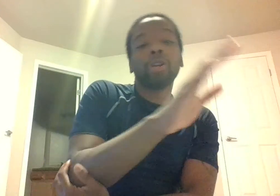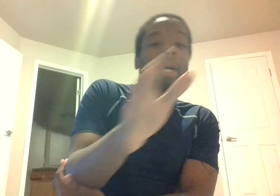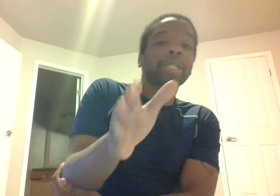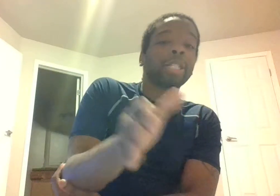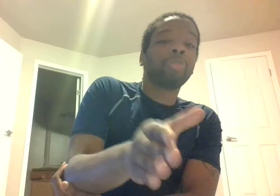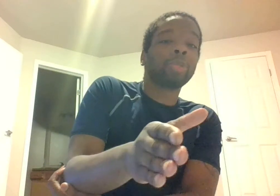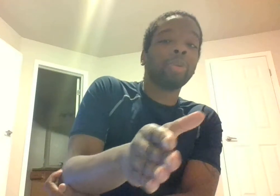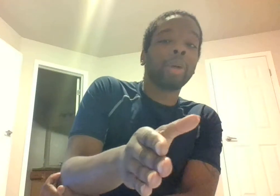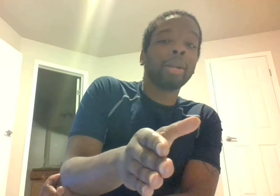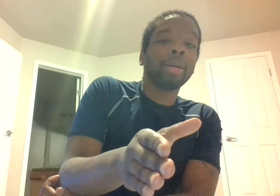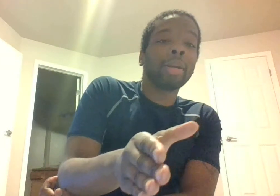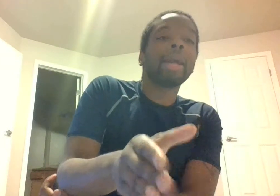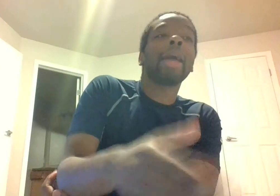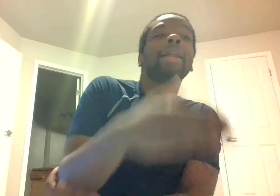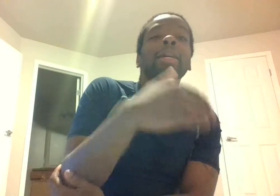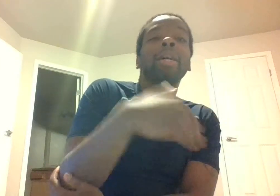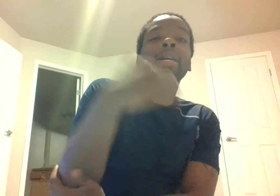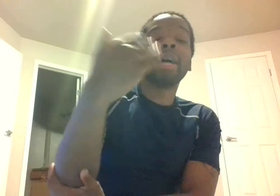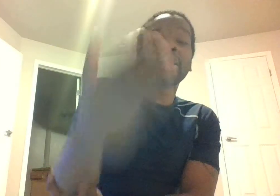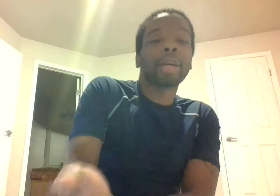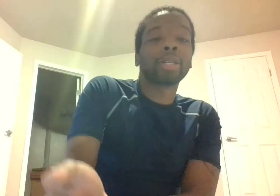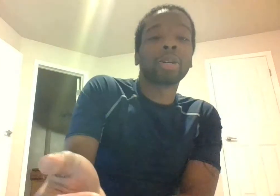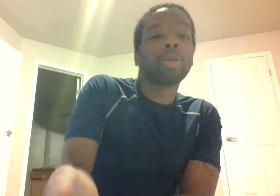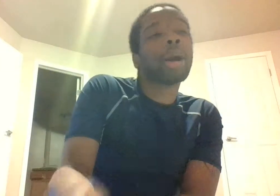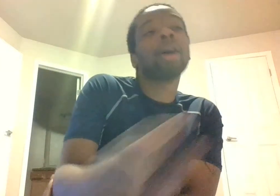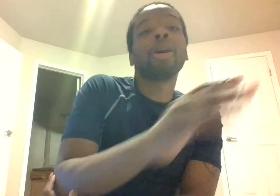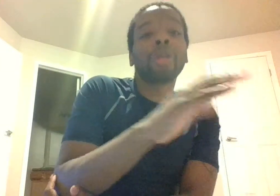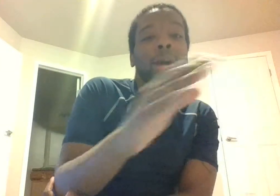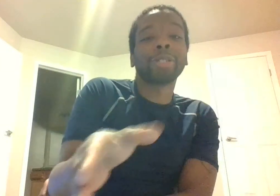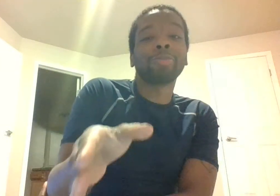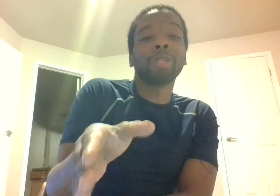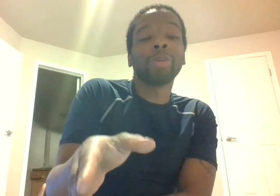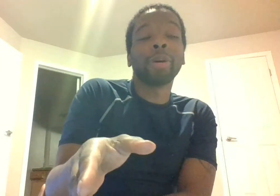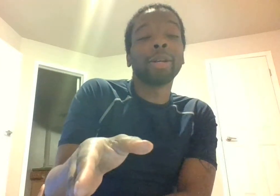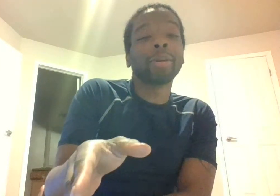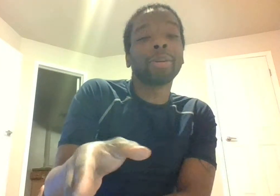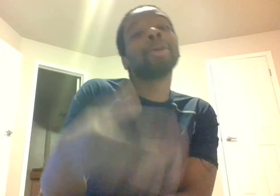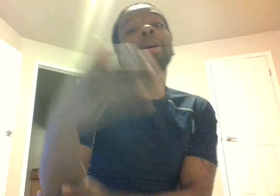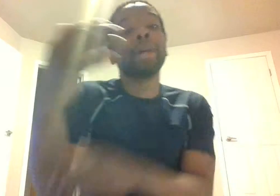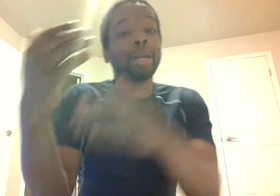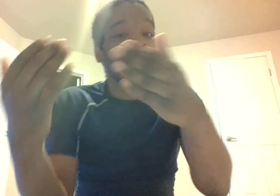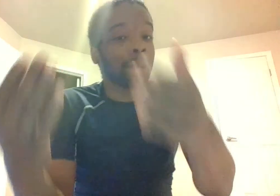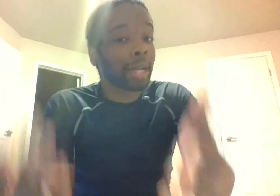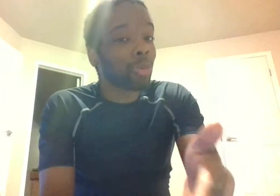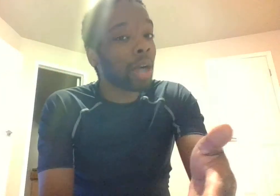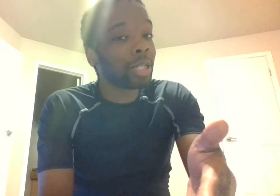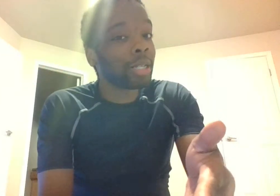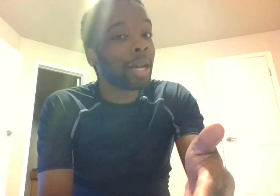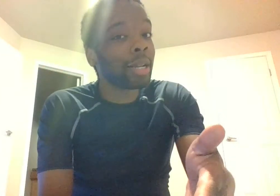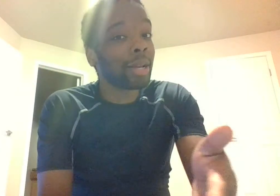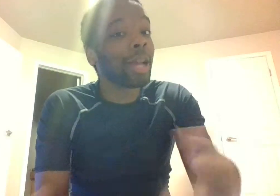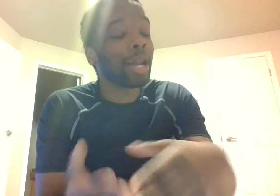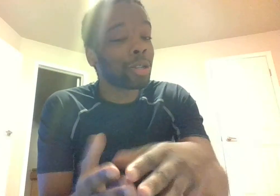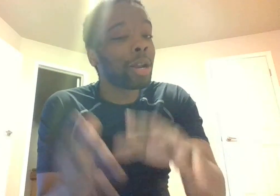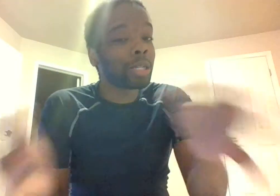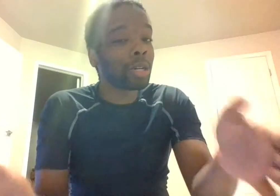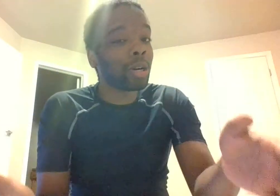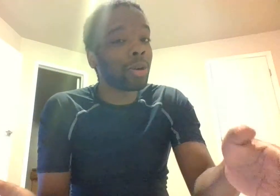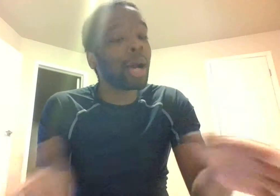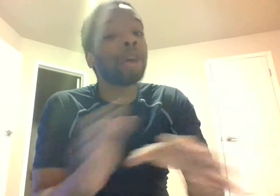United States supposed to be running and then the international code how other countries supposed to be one guess what I just said international code how